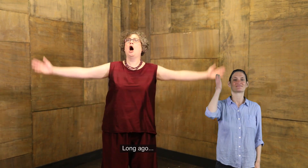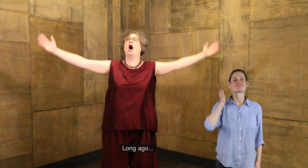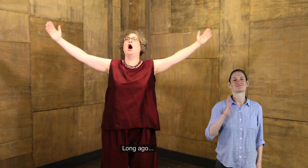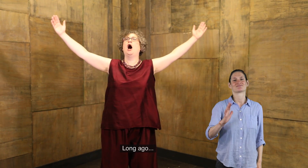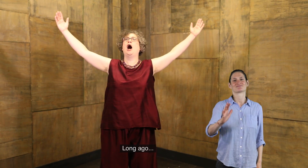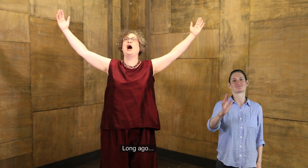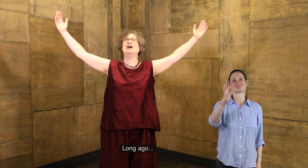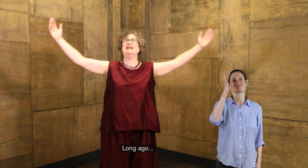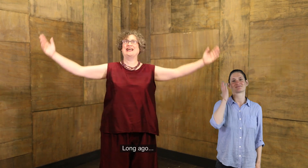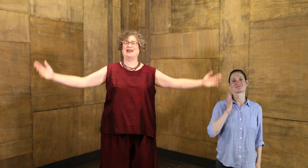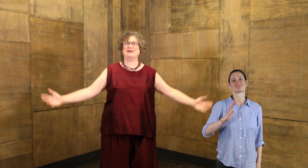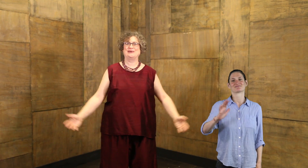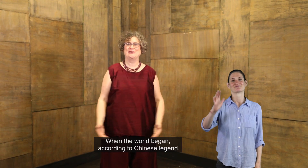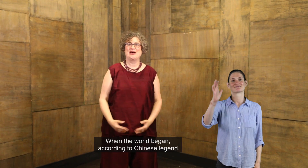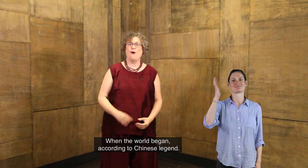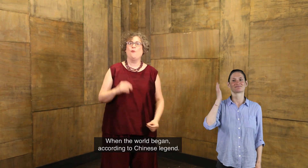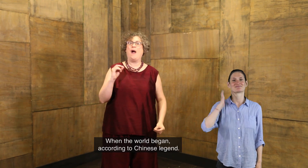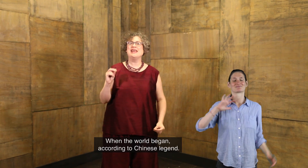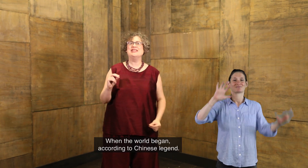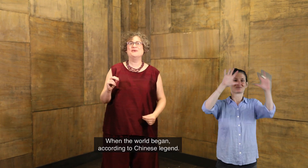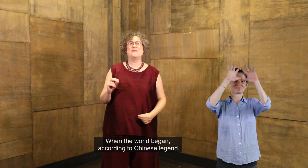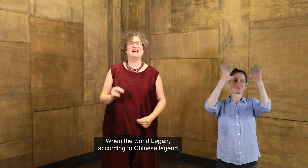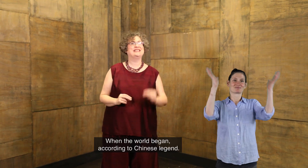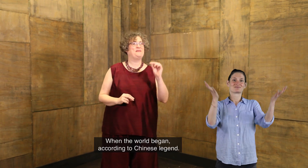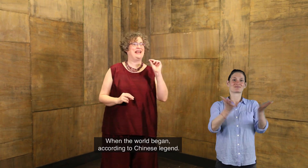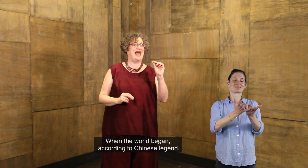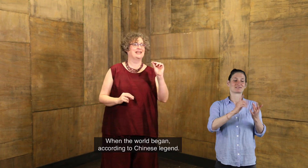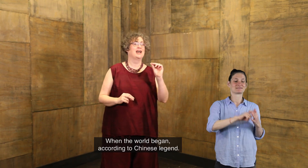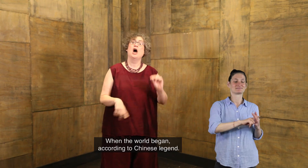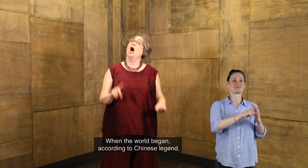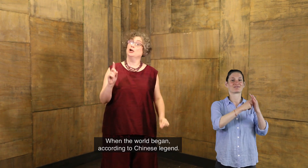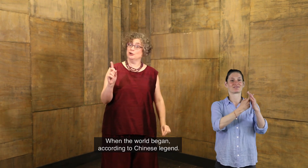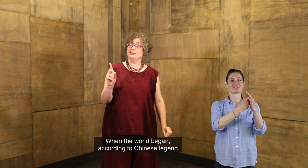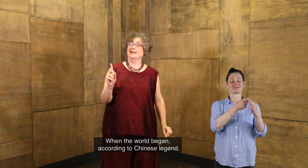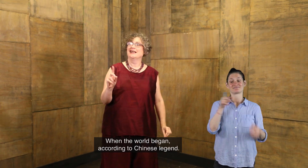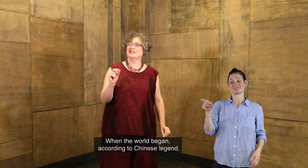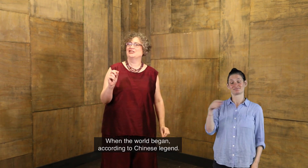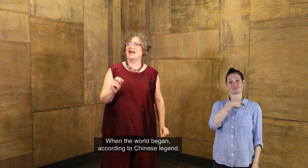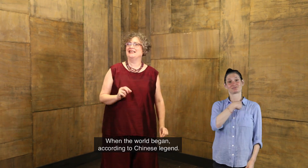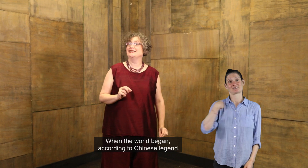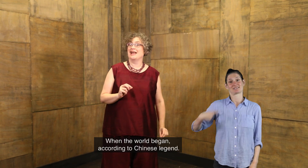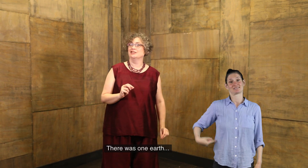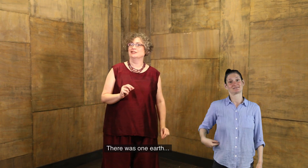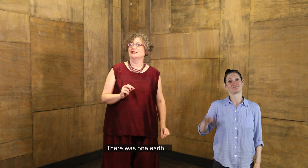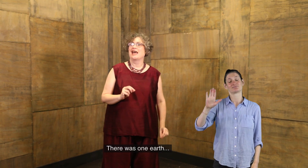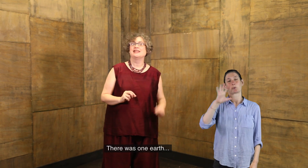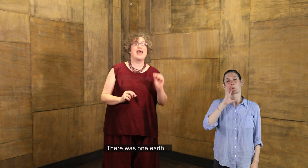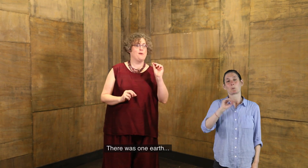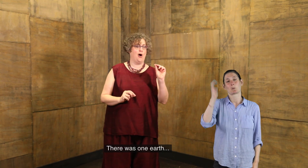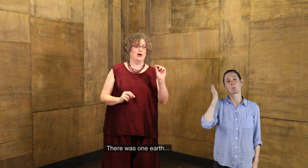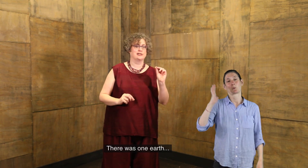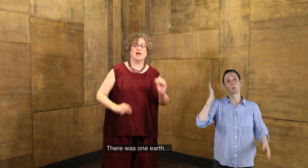Long ago, when the world began, according to Chinese legend,